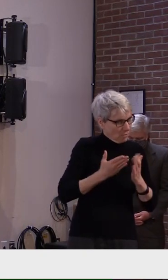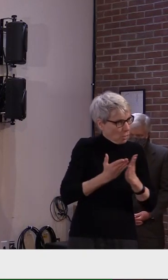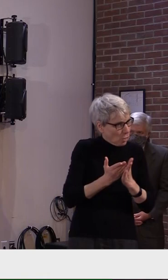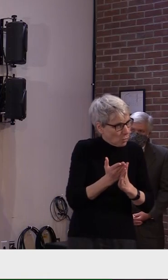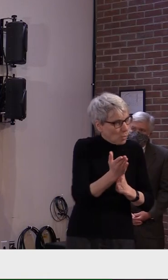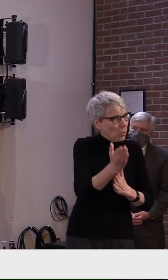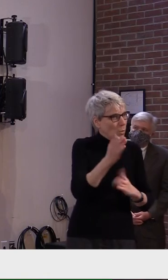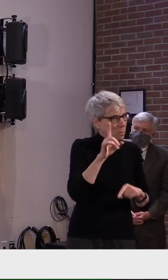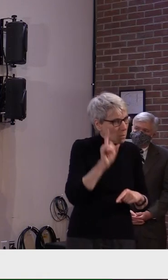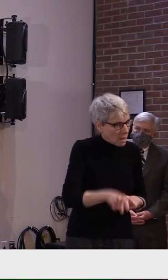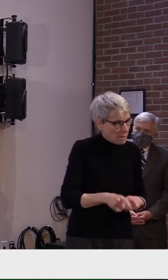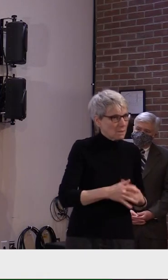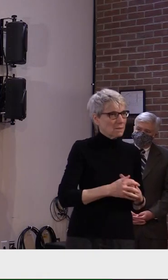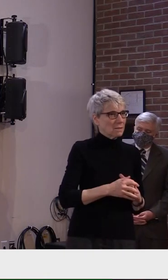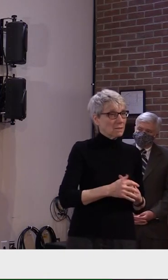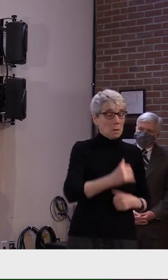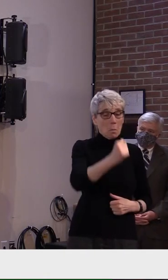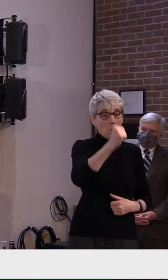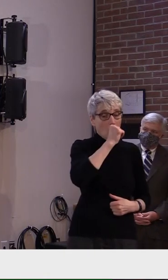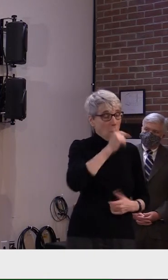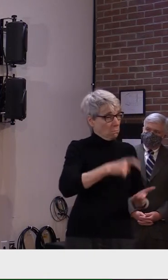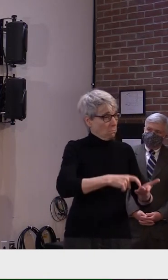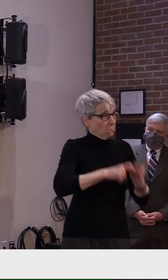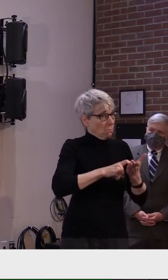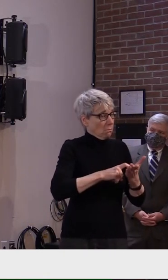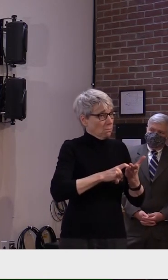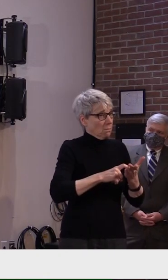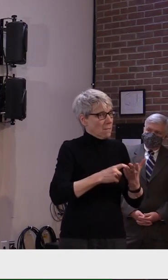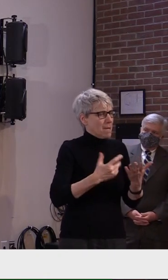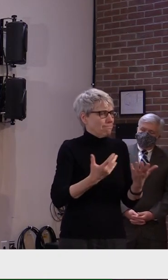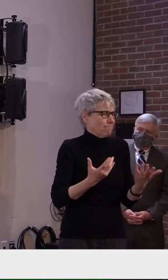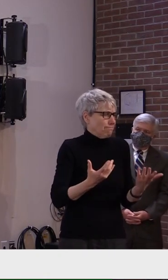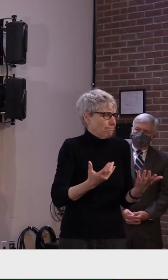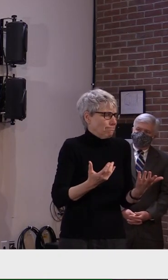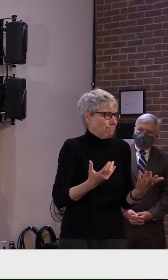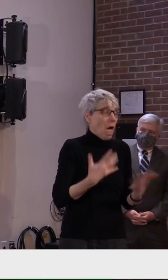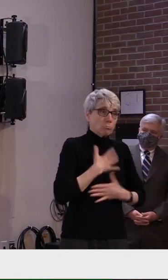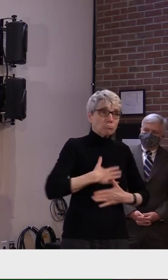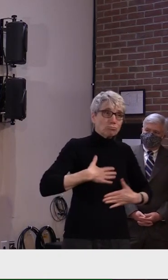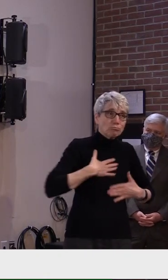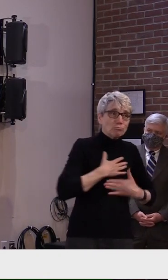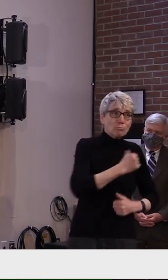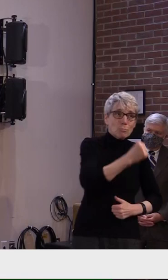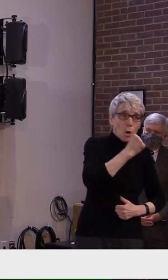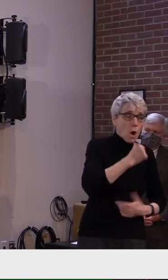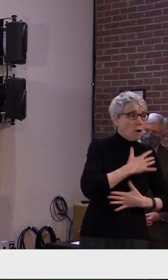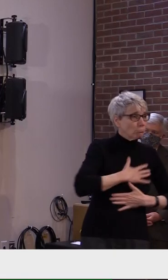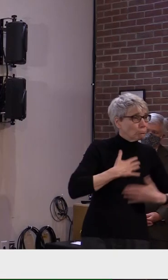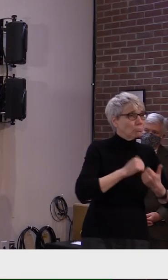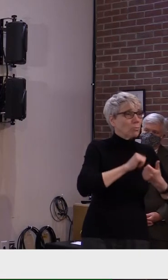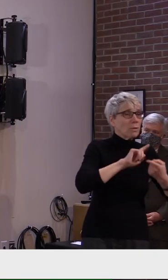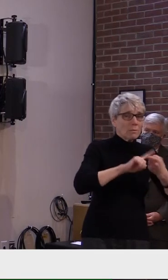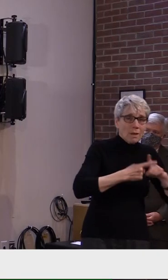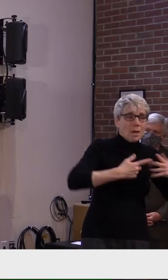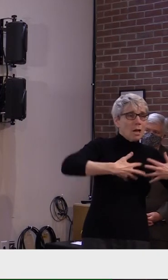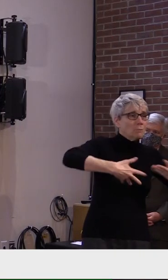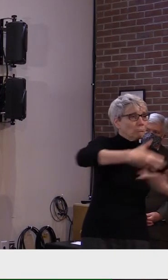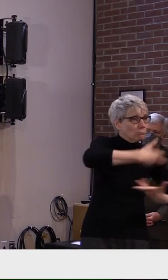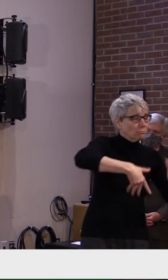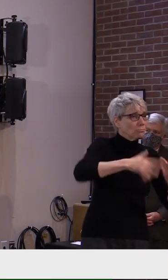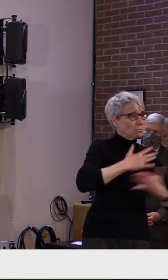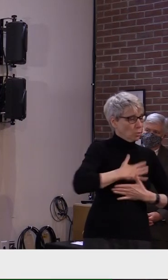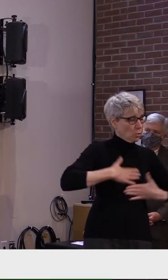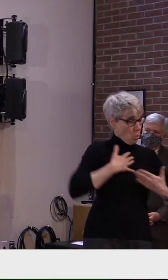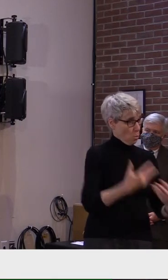We don't actually need bars. We might want bars, but we don't need them. We don't